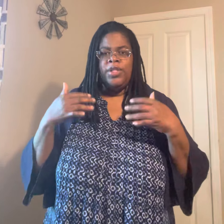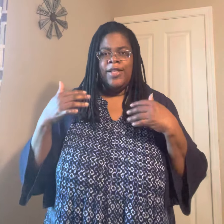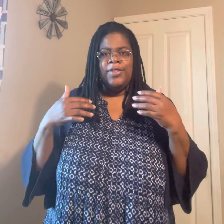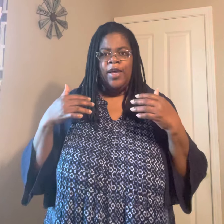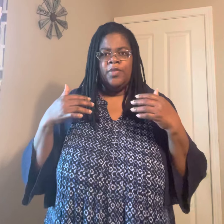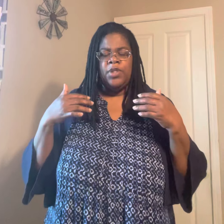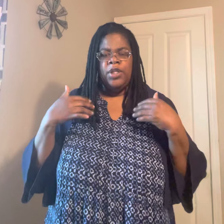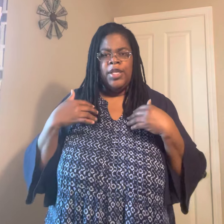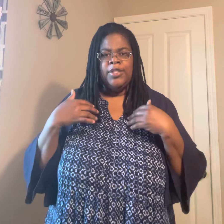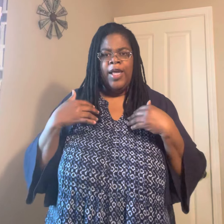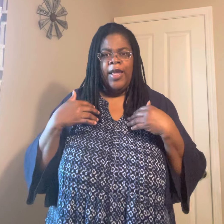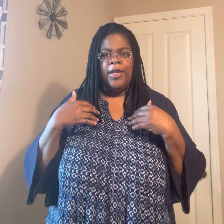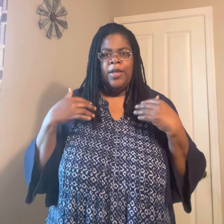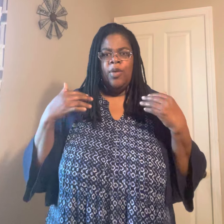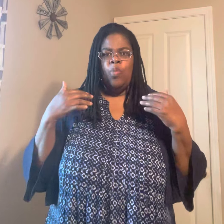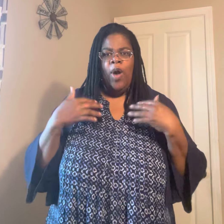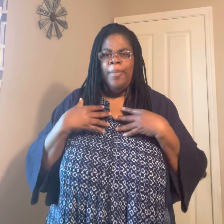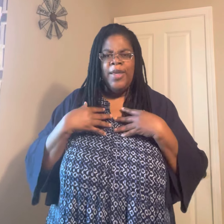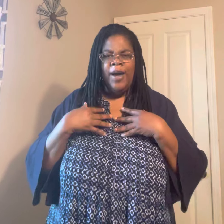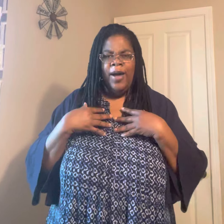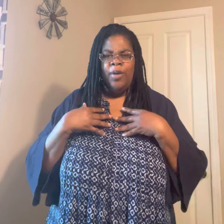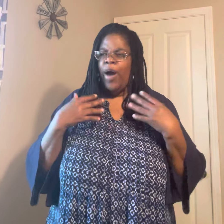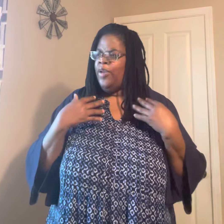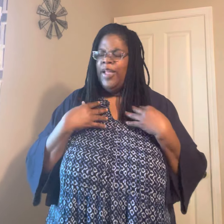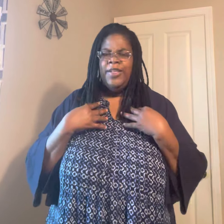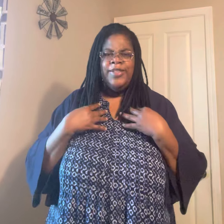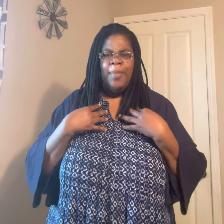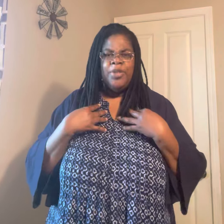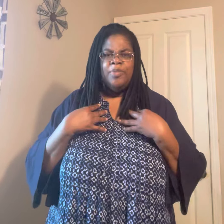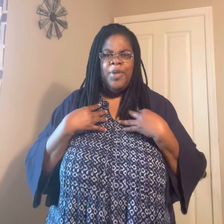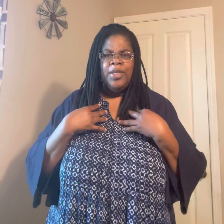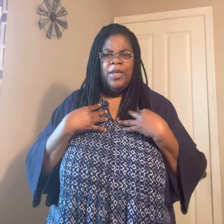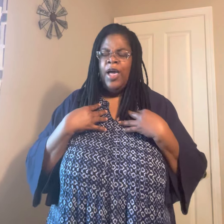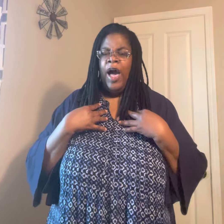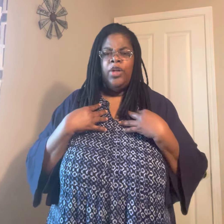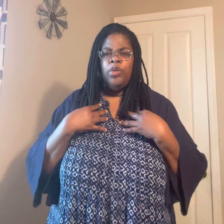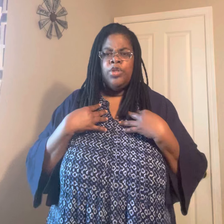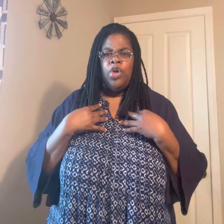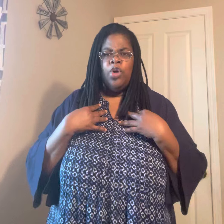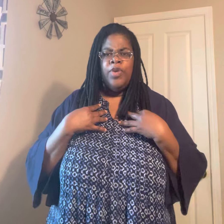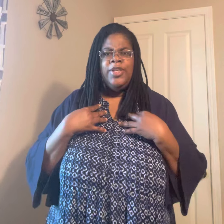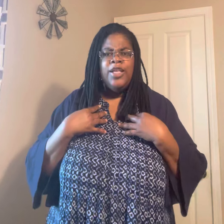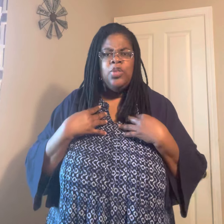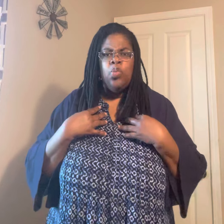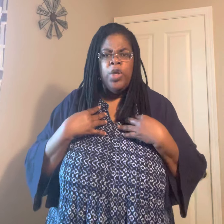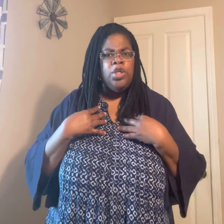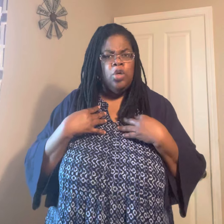ourselves and things like, why me, God? Why you letting this happen to me? I don't deserve it. Yes, we do.